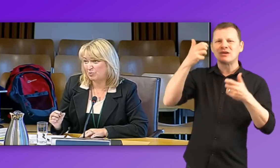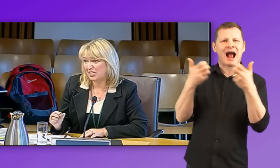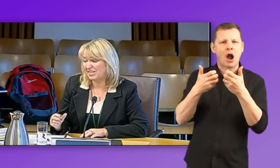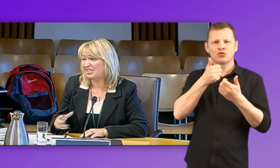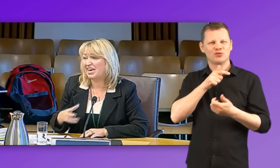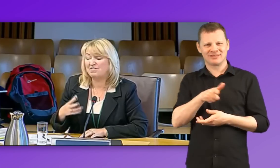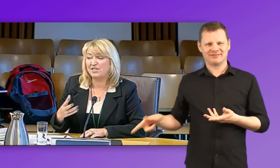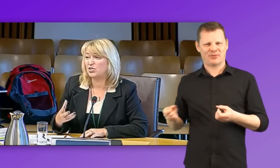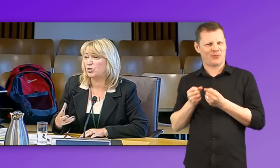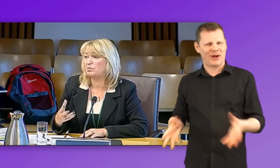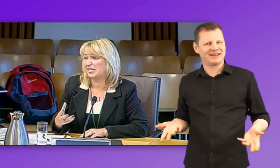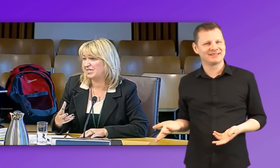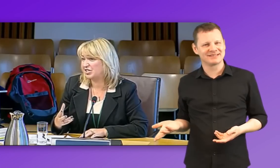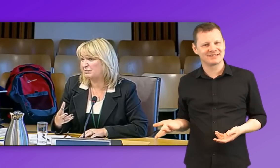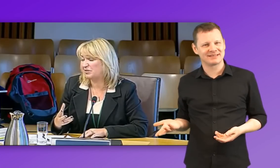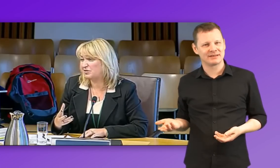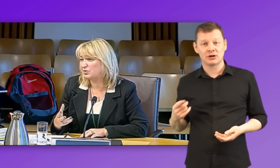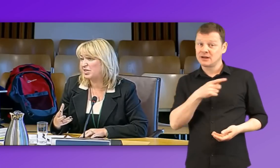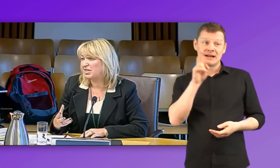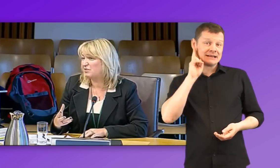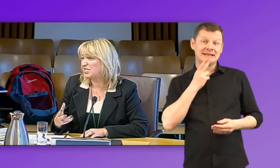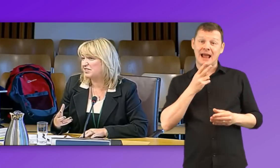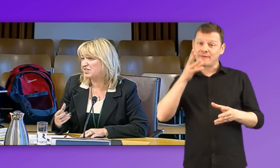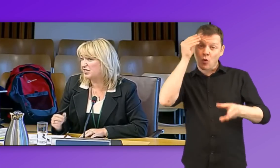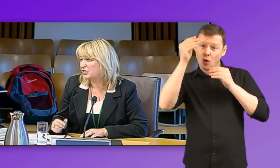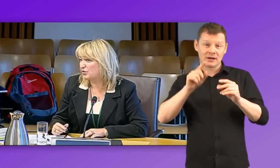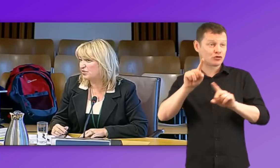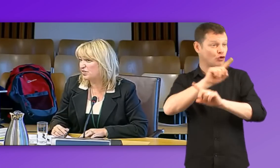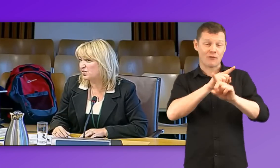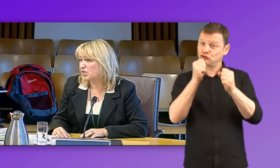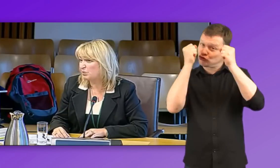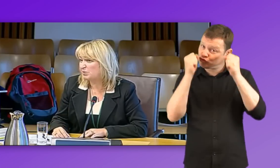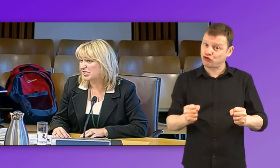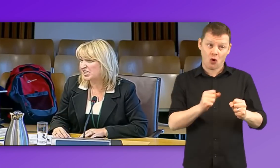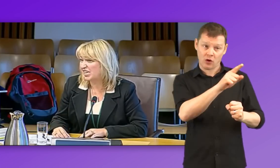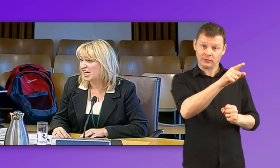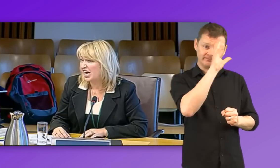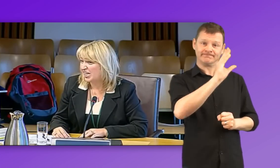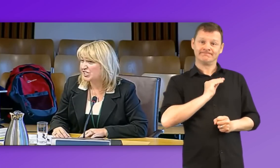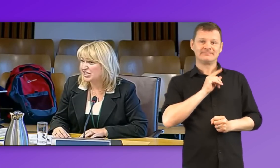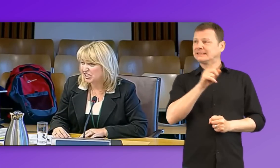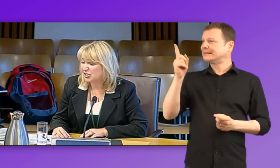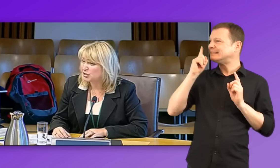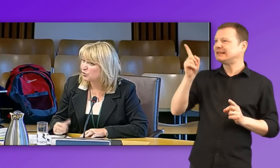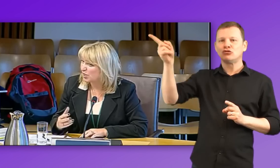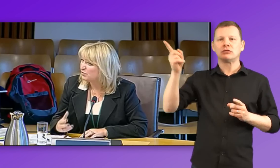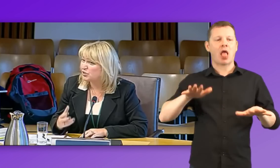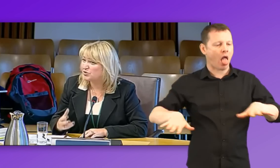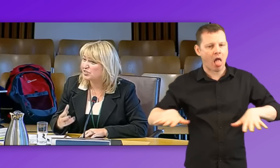properly. And again, a very strong message coming through from the deaf learners conference was the young people saying actually the teachers don't know how to use